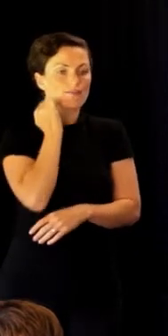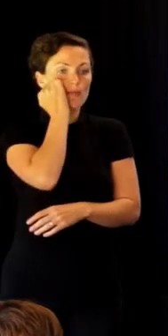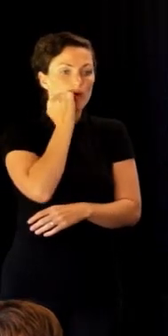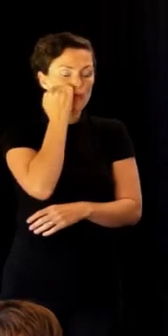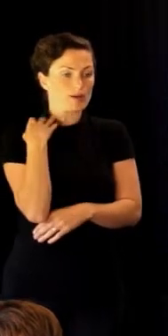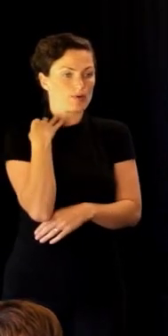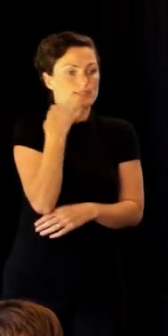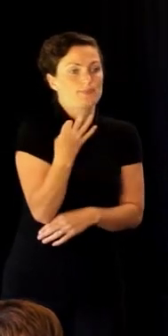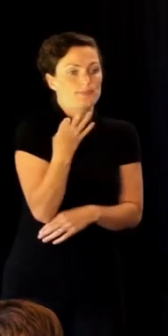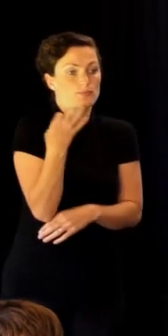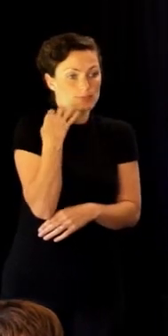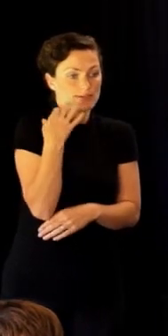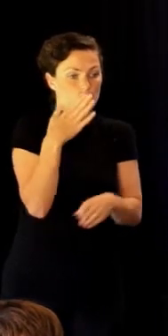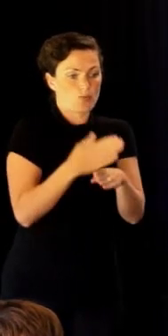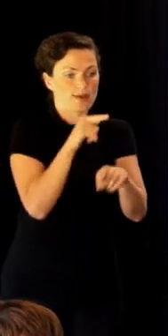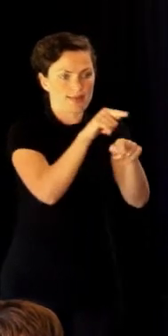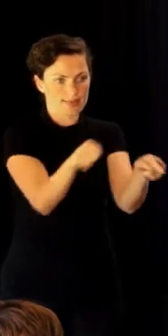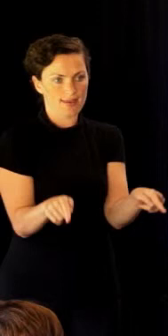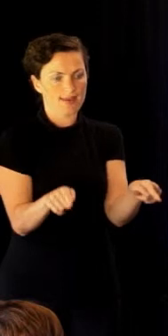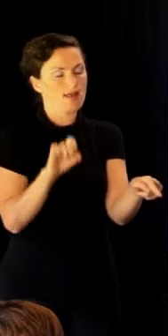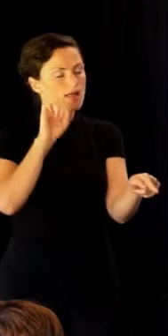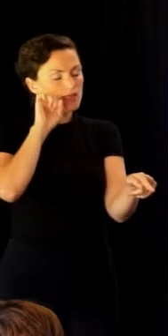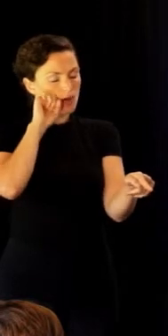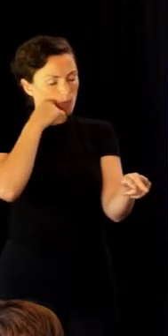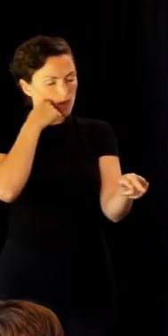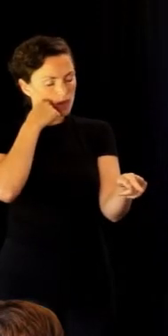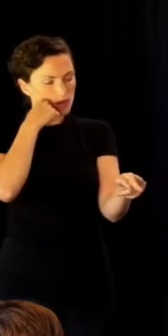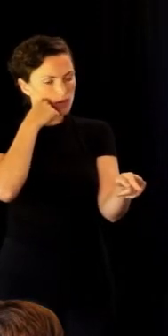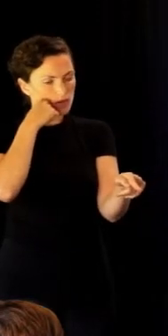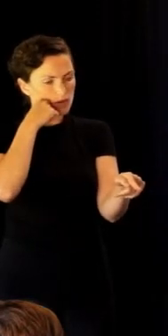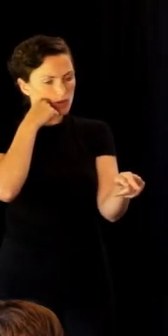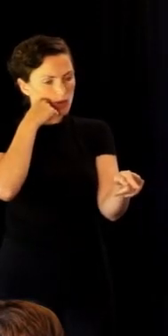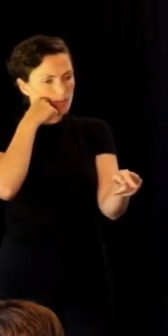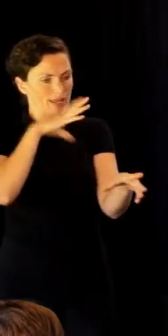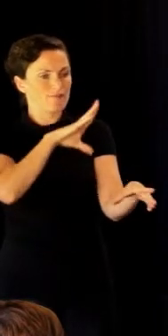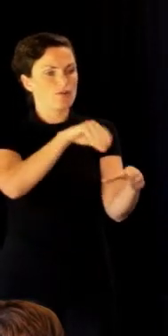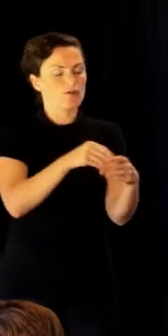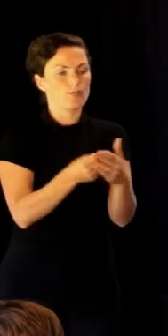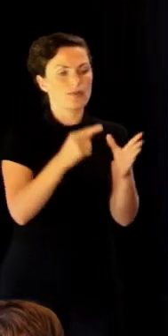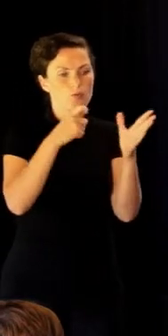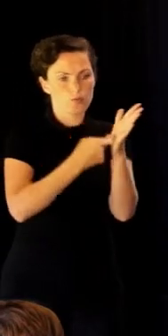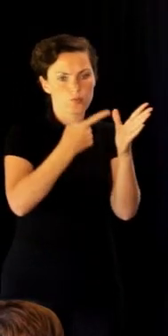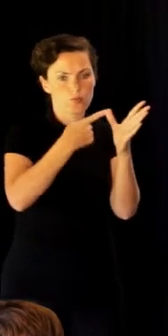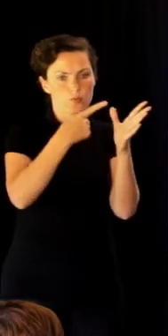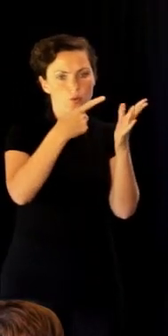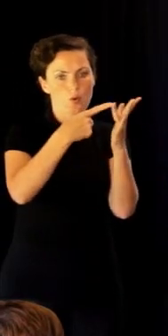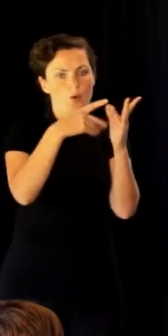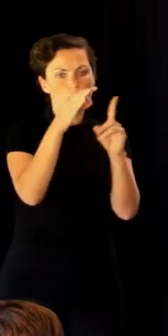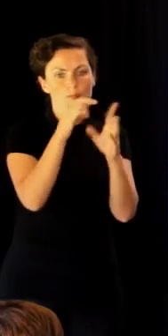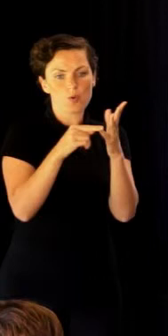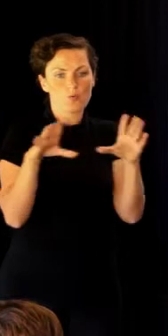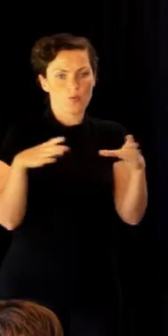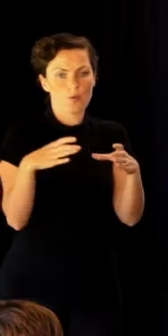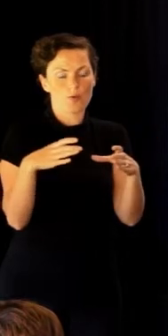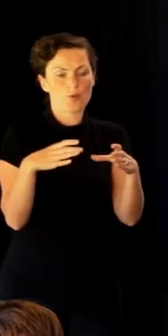representative, which would form towards the Wupu committee. The changes of the